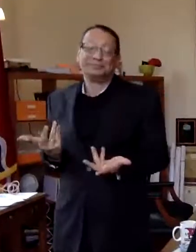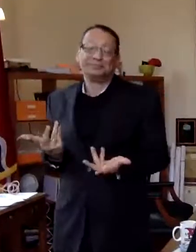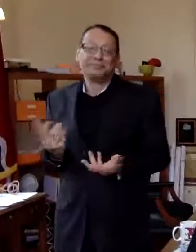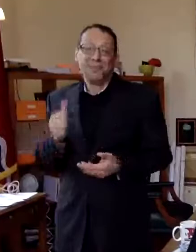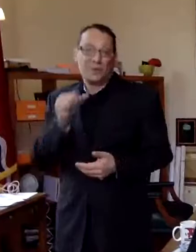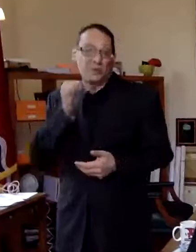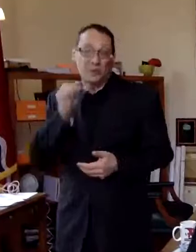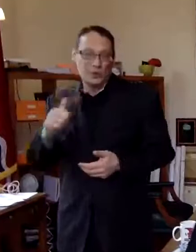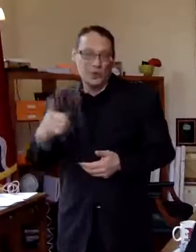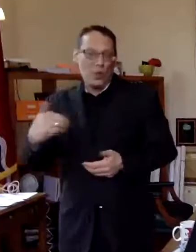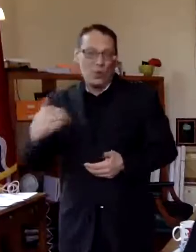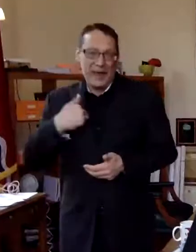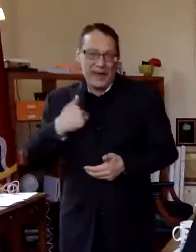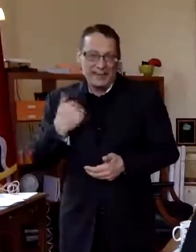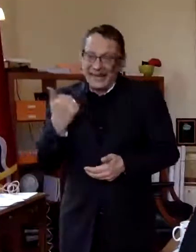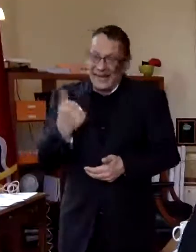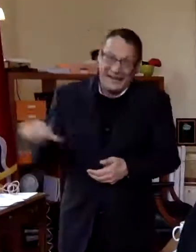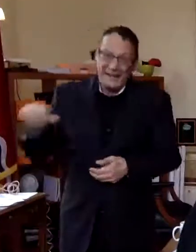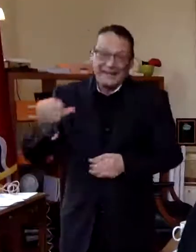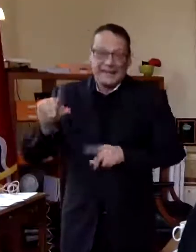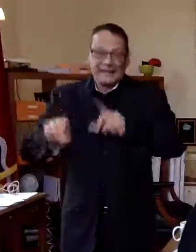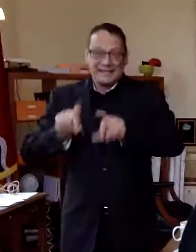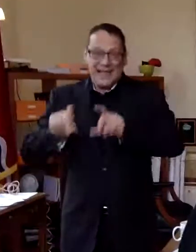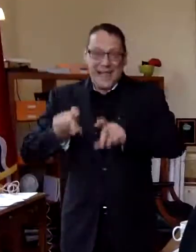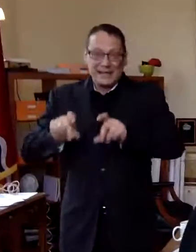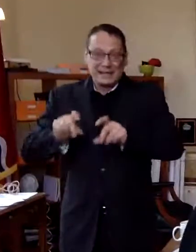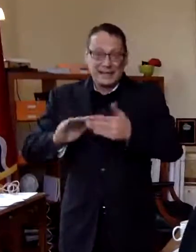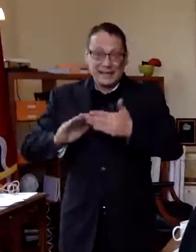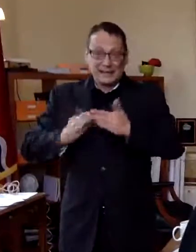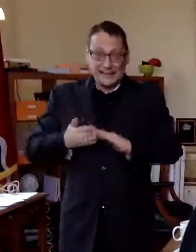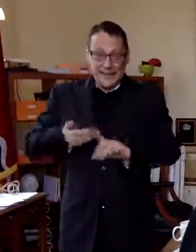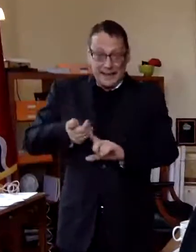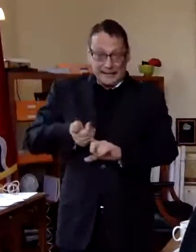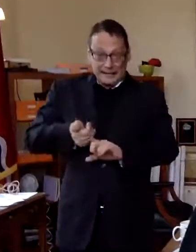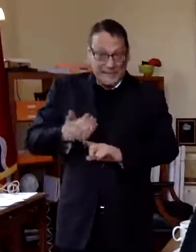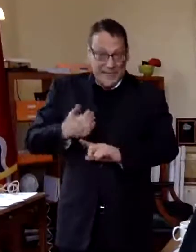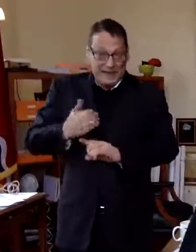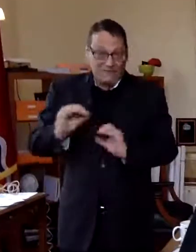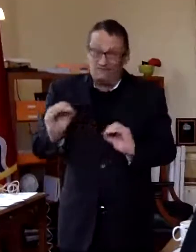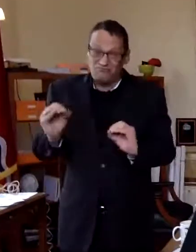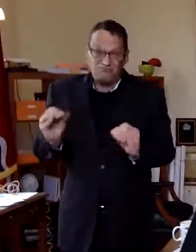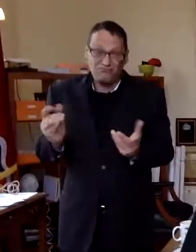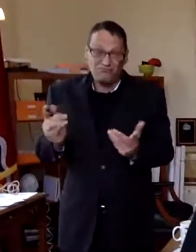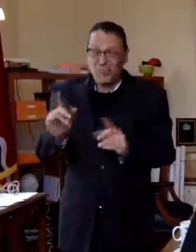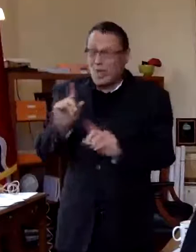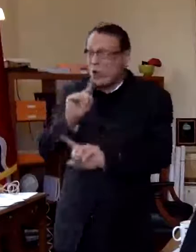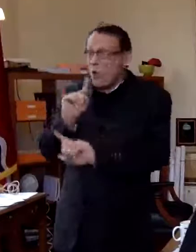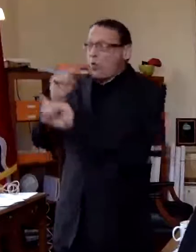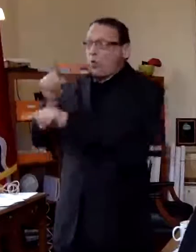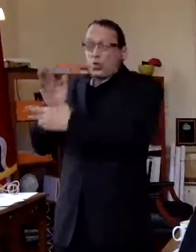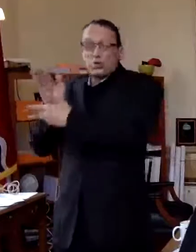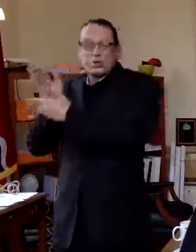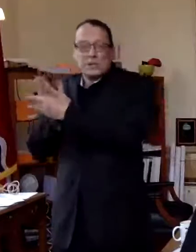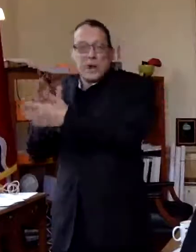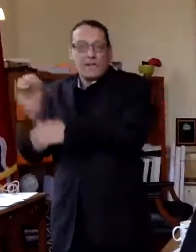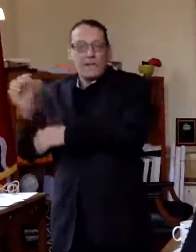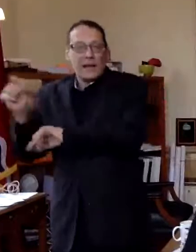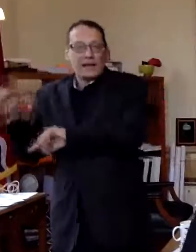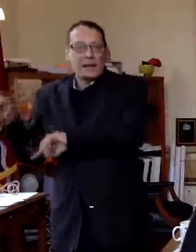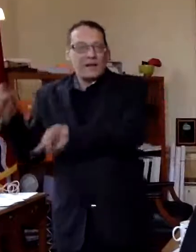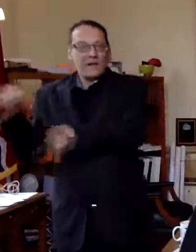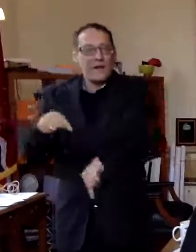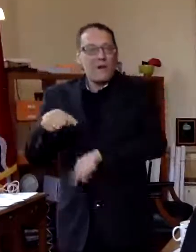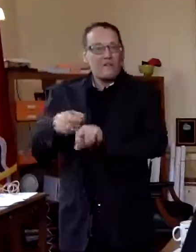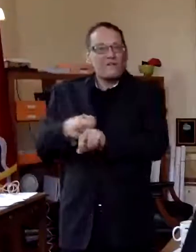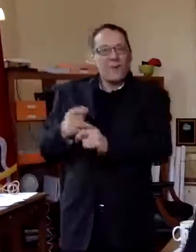um any tests that the city itself has and we've been able to order some tests and get them in from a